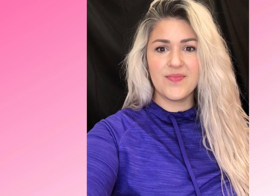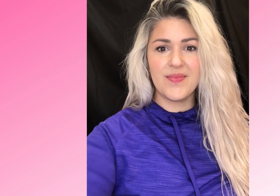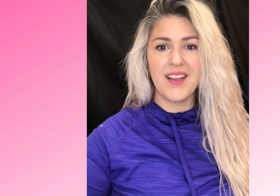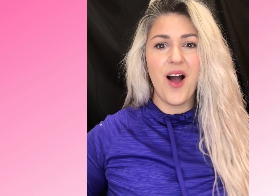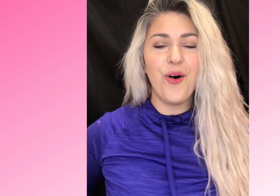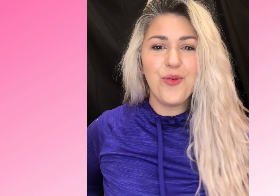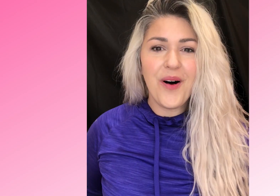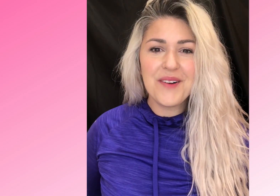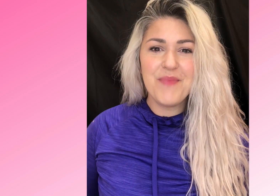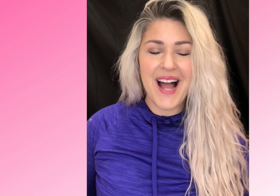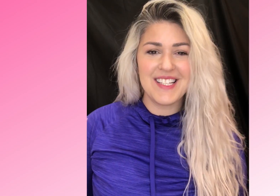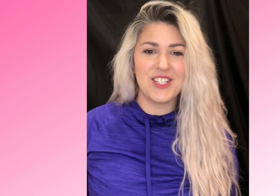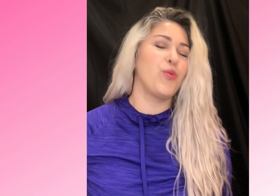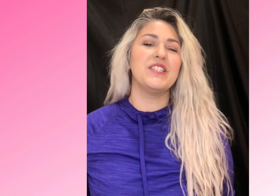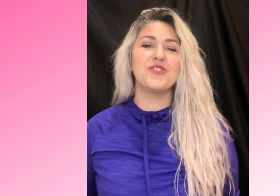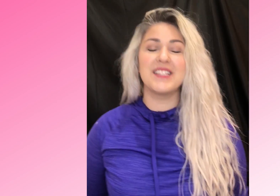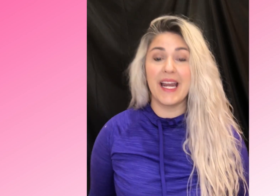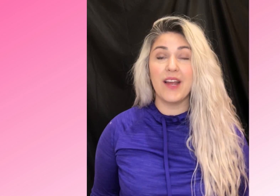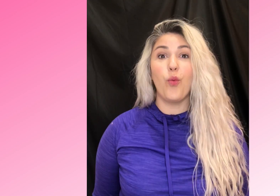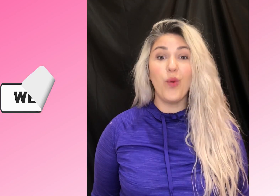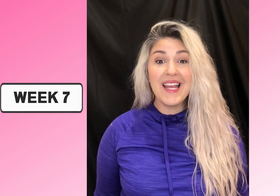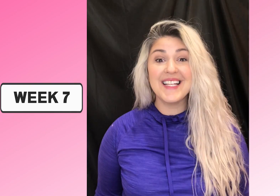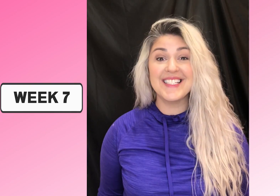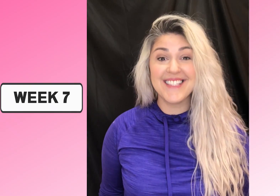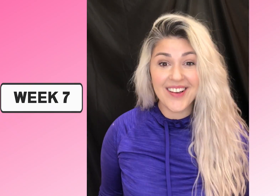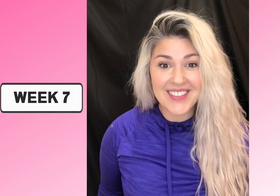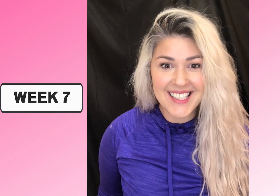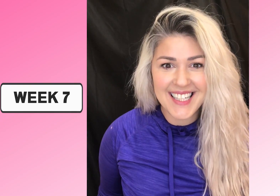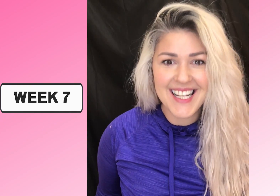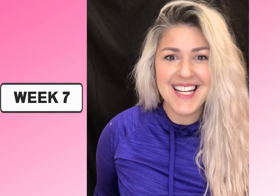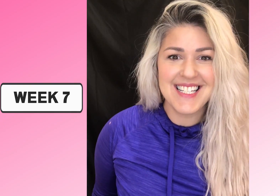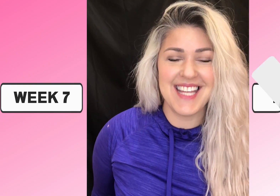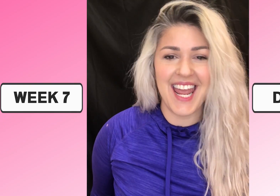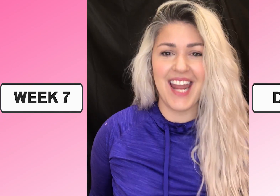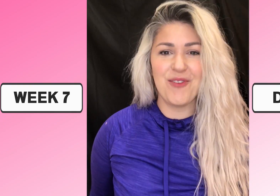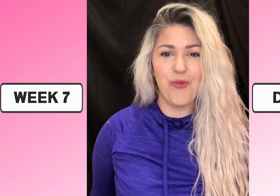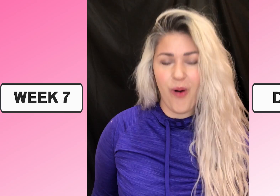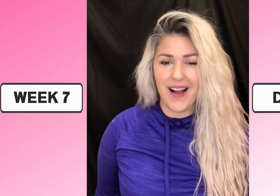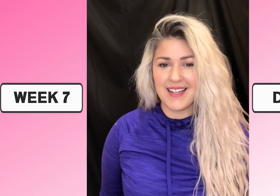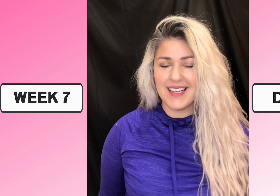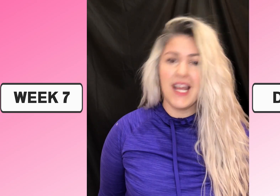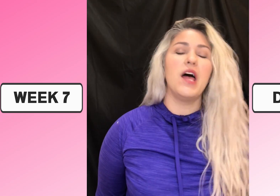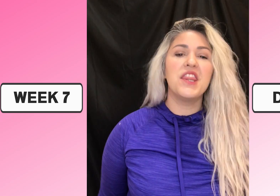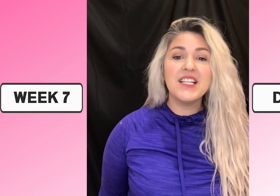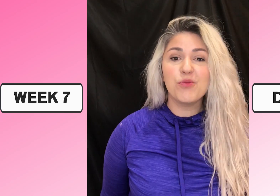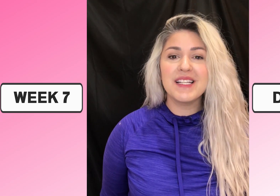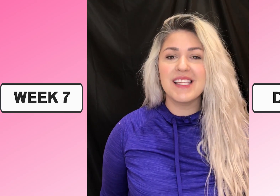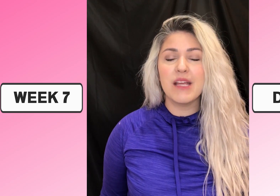Welcome back to sequestered signing week seven, day one. This week's theme